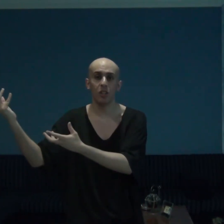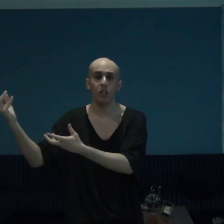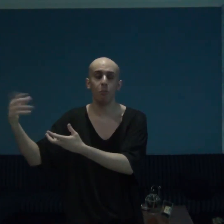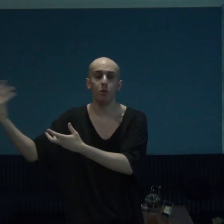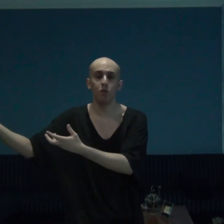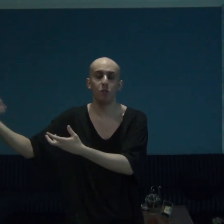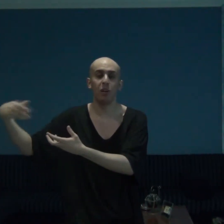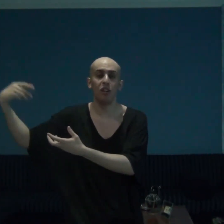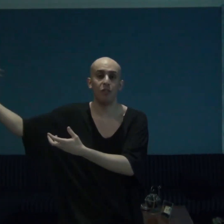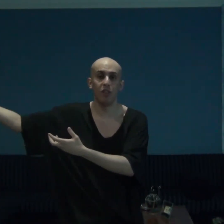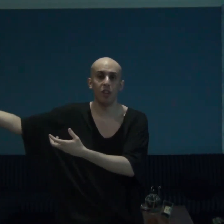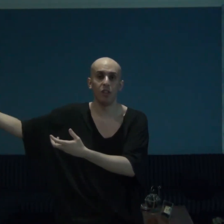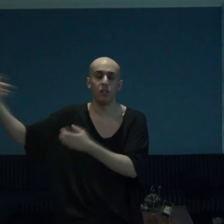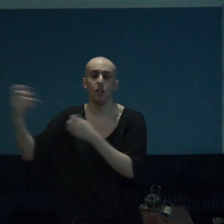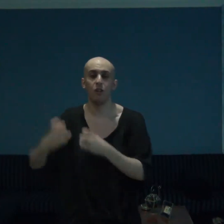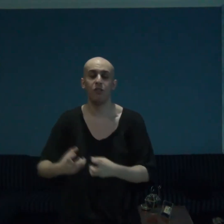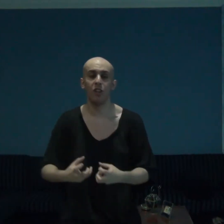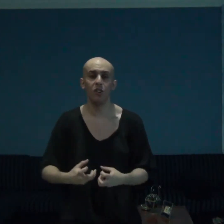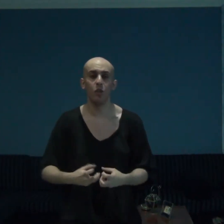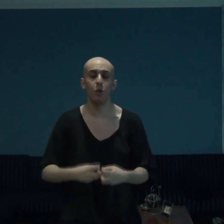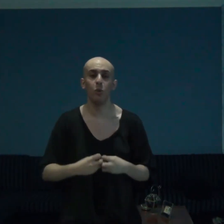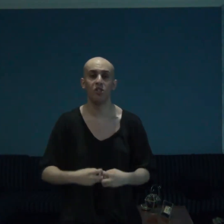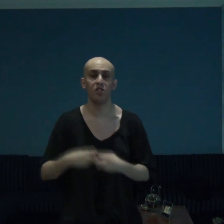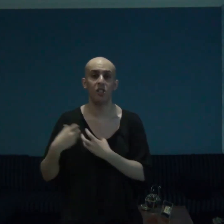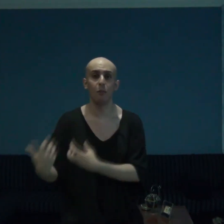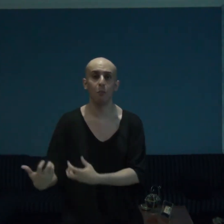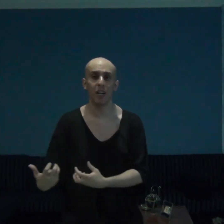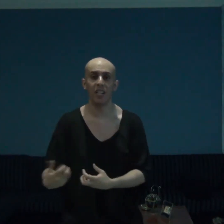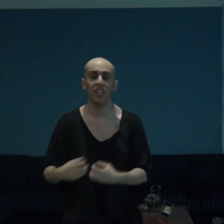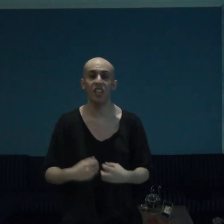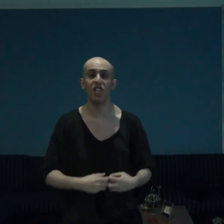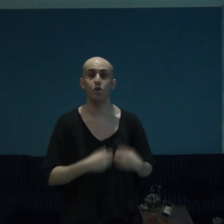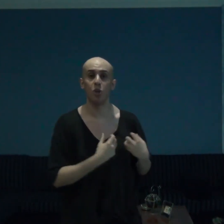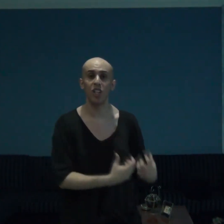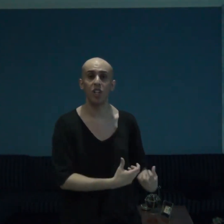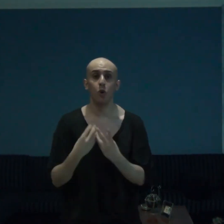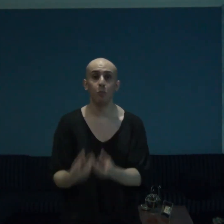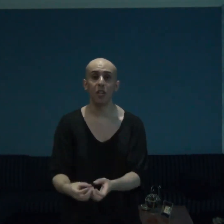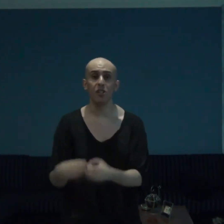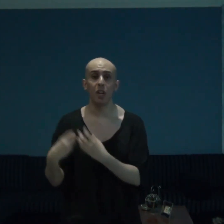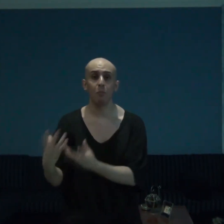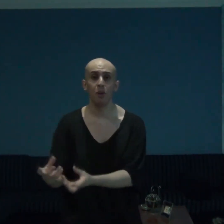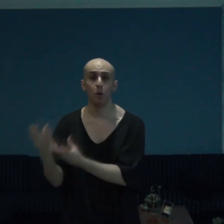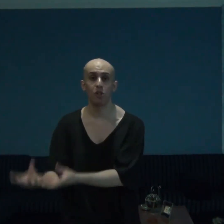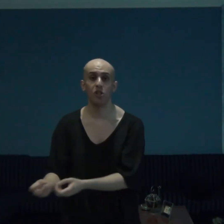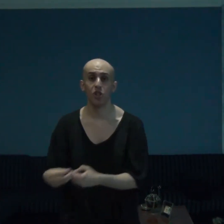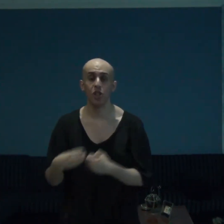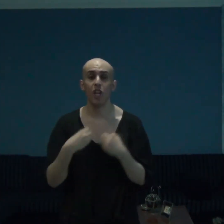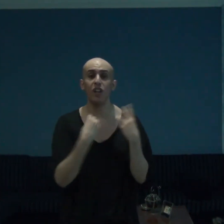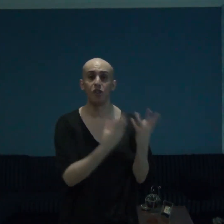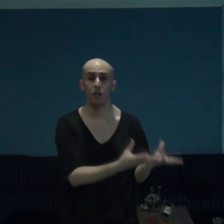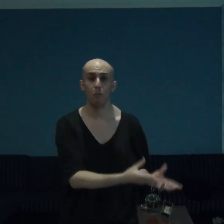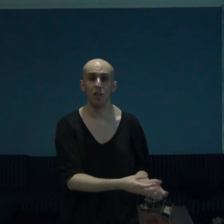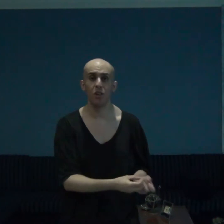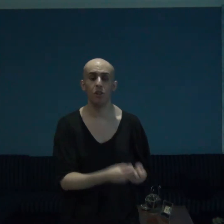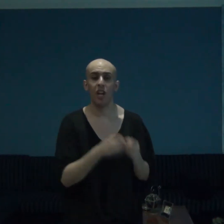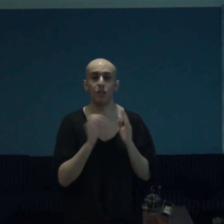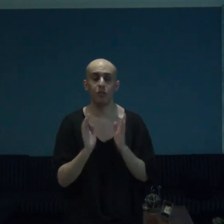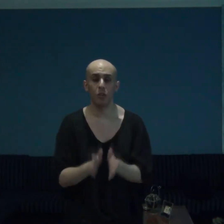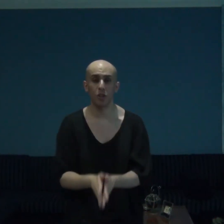abused by her father her father who was a scumbag and a drunk who beat up both Jill and her mother and of course